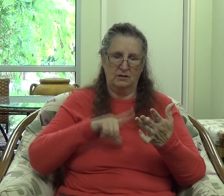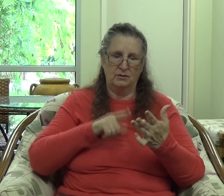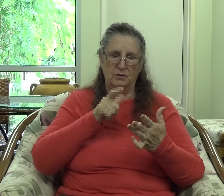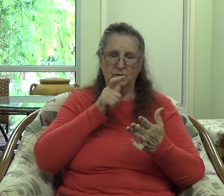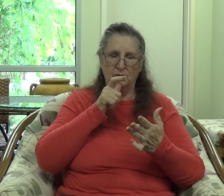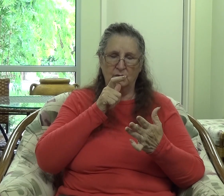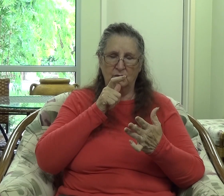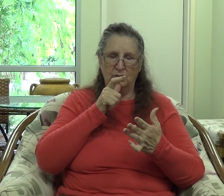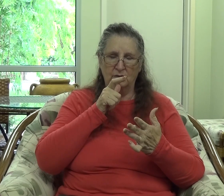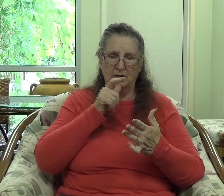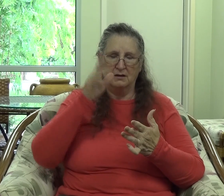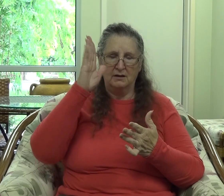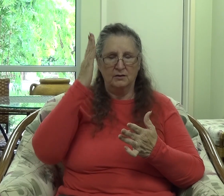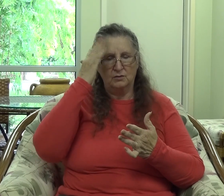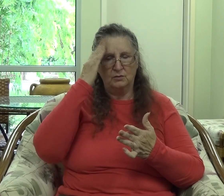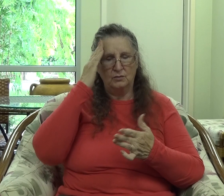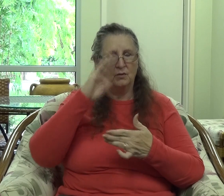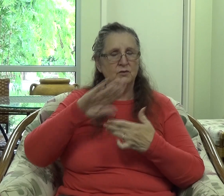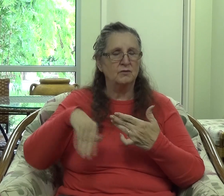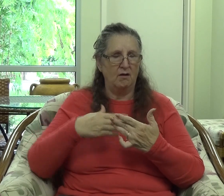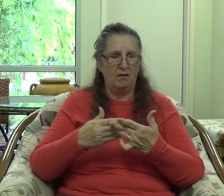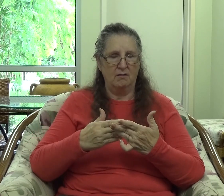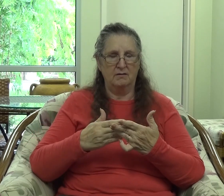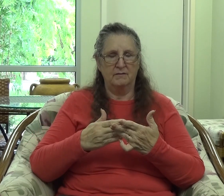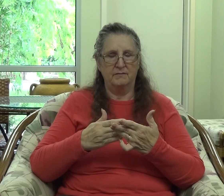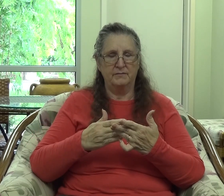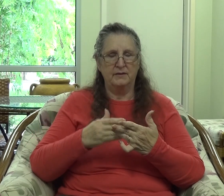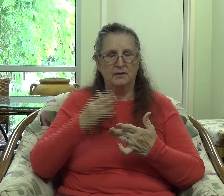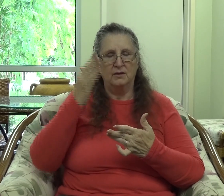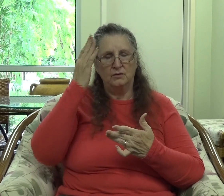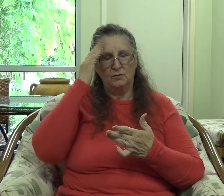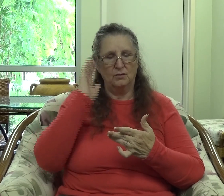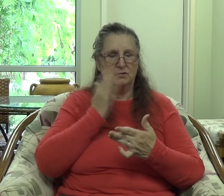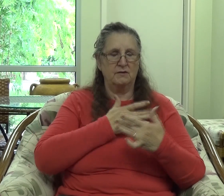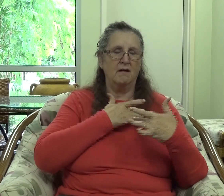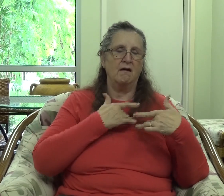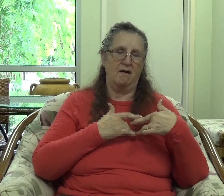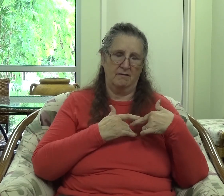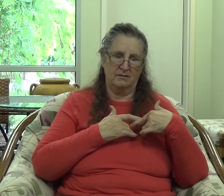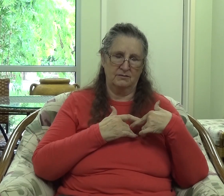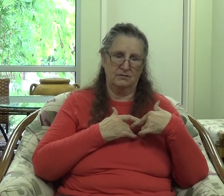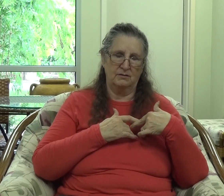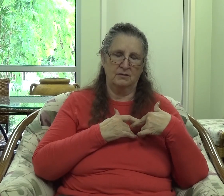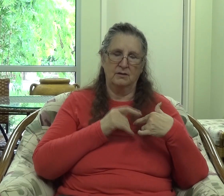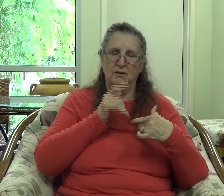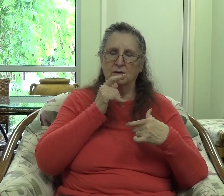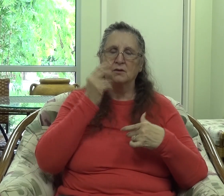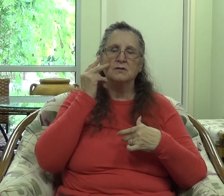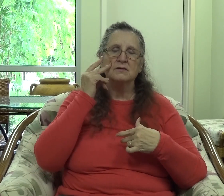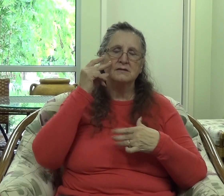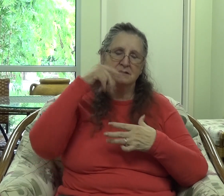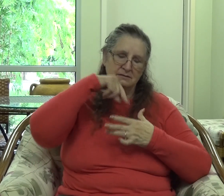the God who knows everything, who knows our hearts, who sees deep within us,